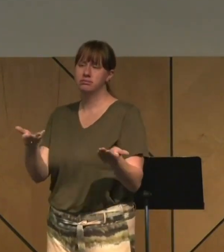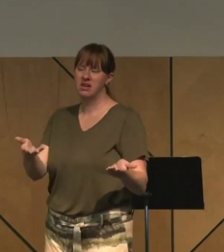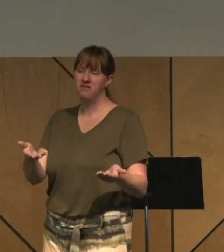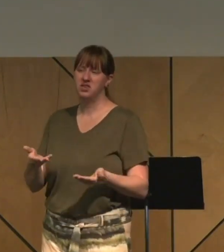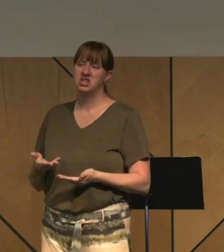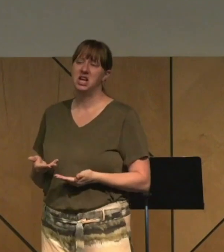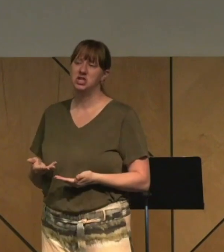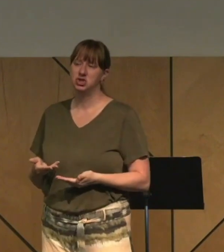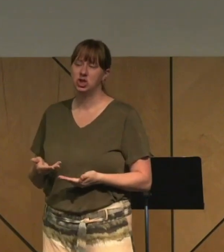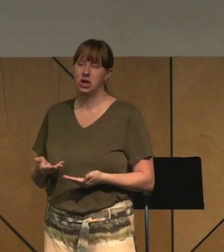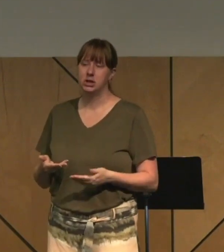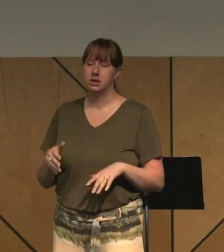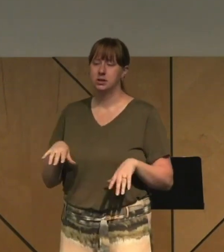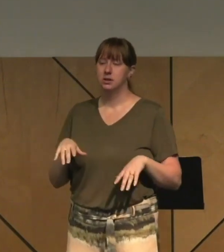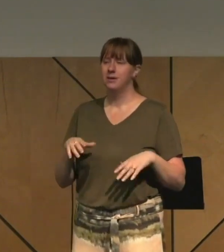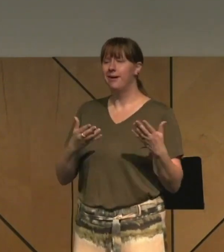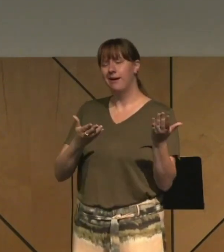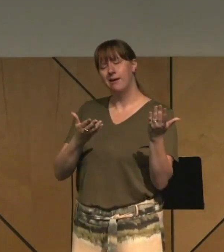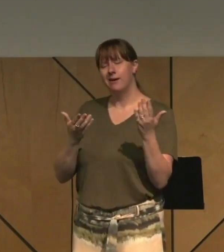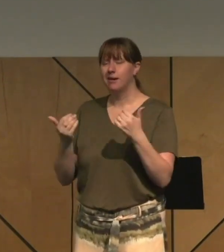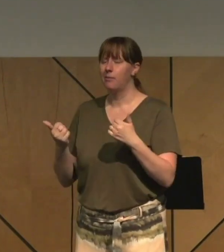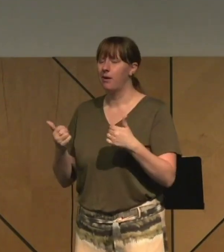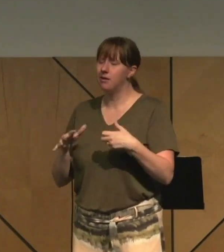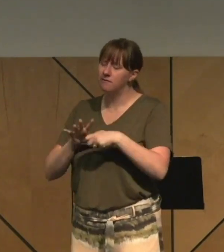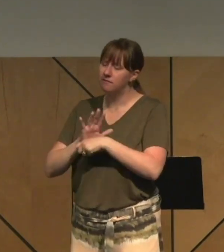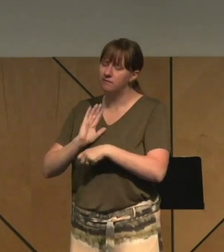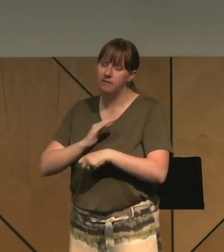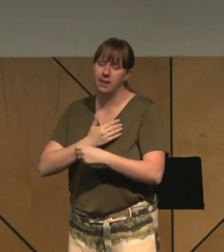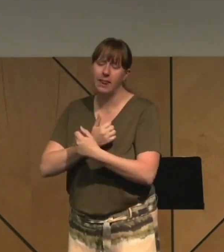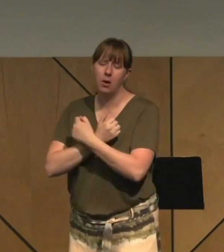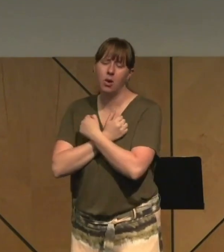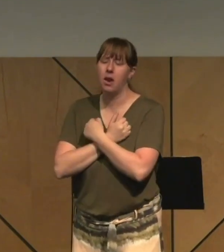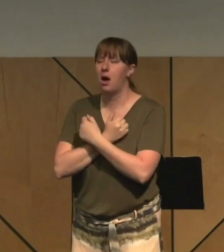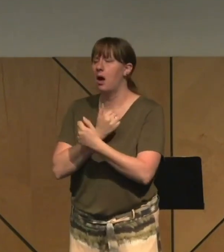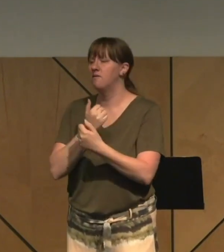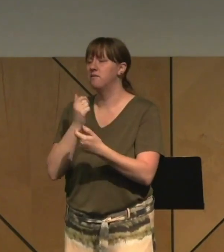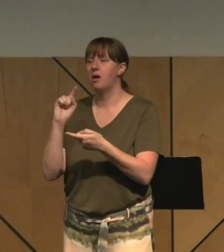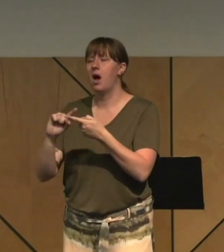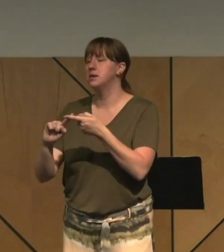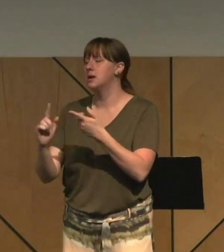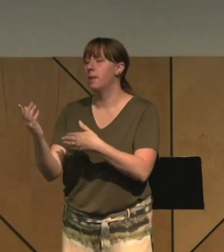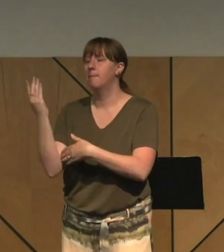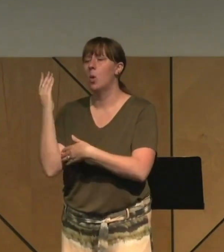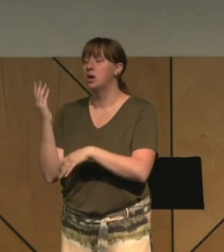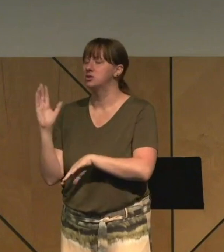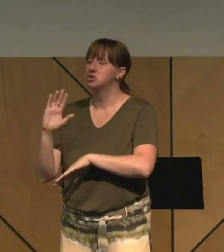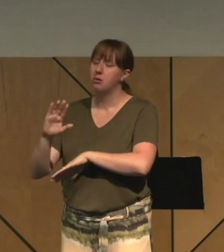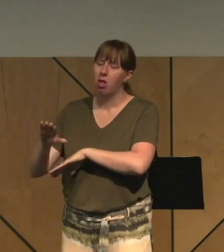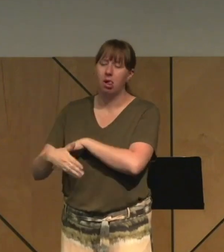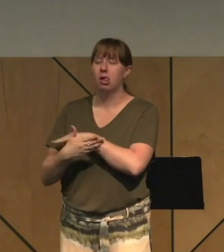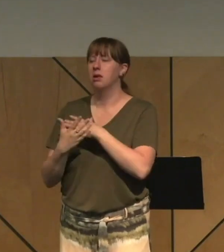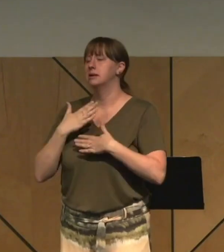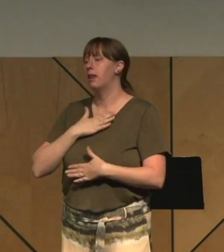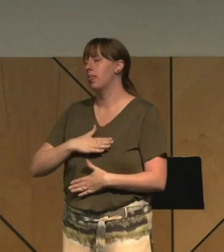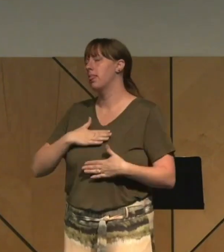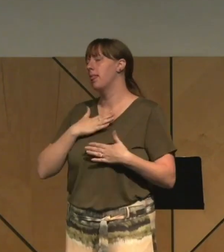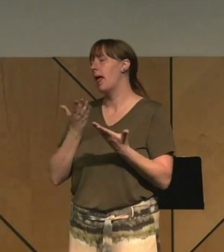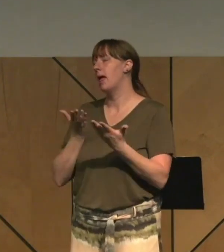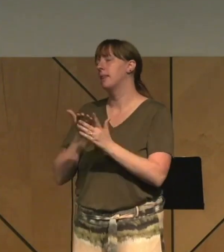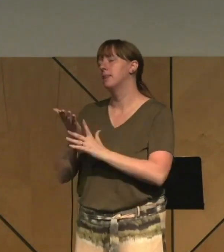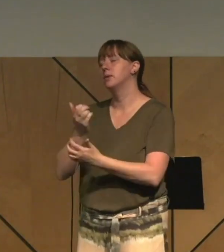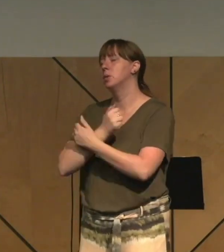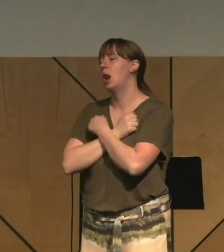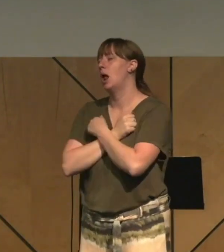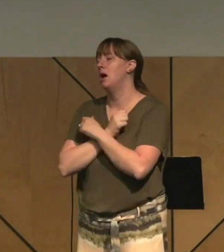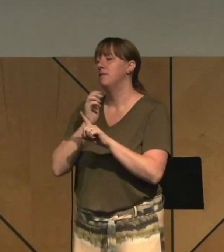18 saying, Come, let us take our fill of love till morning. Let us delight ourselves with love. It all seems so